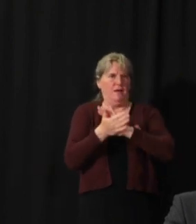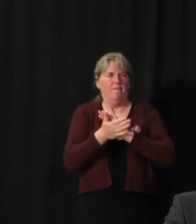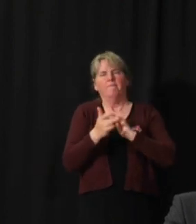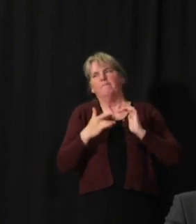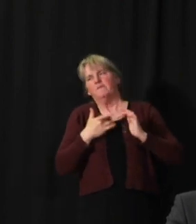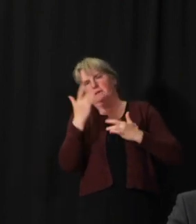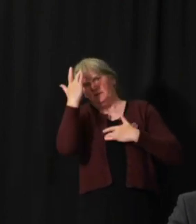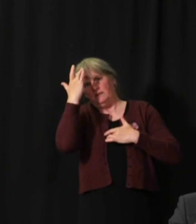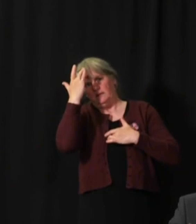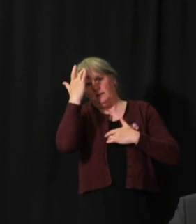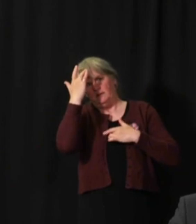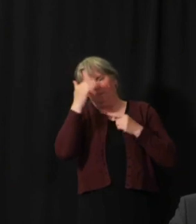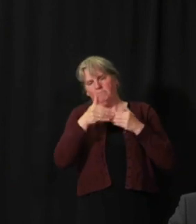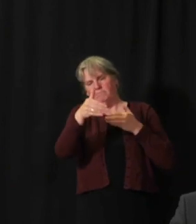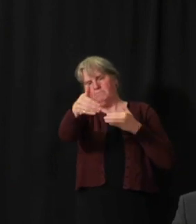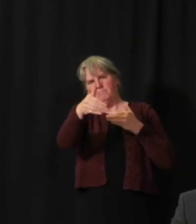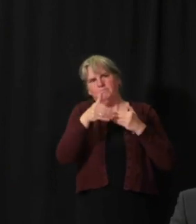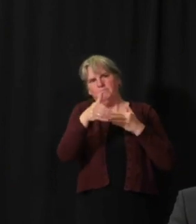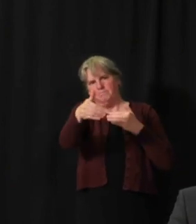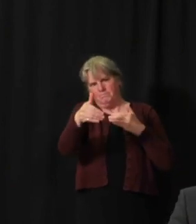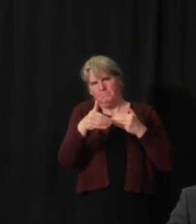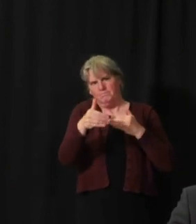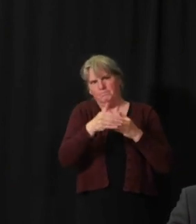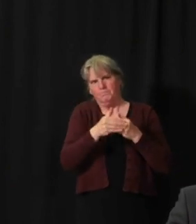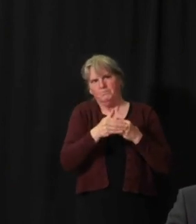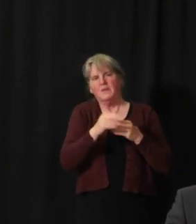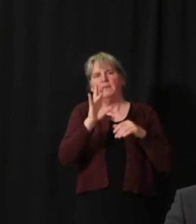is exposed and when they become infectious to others.